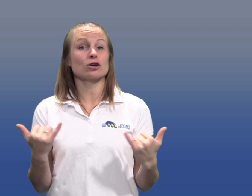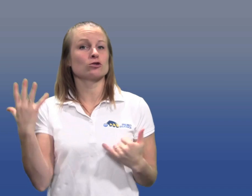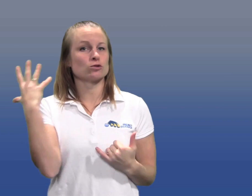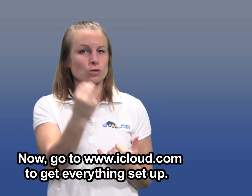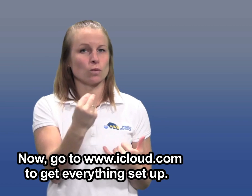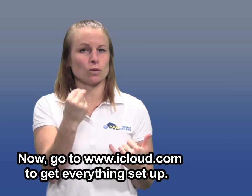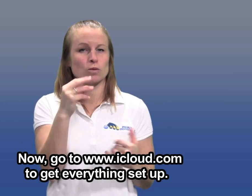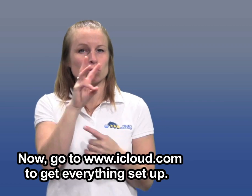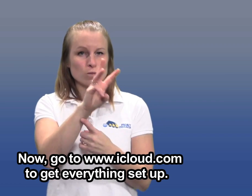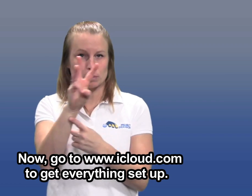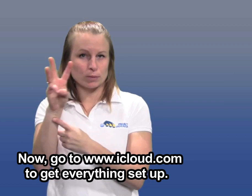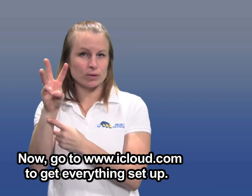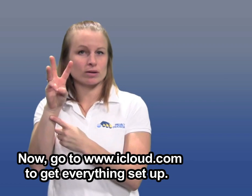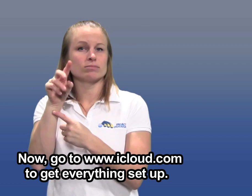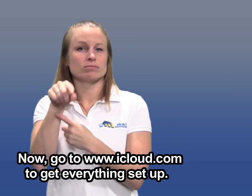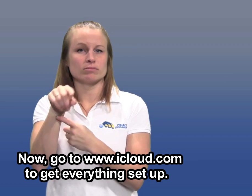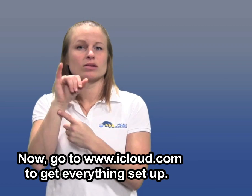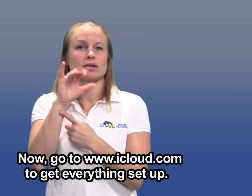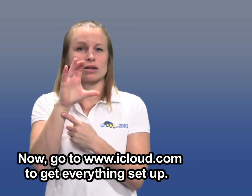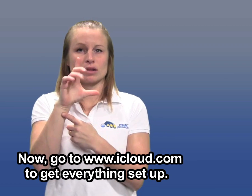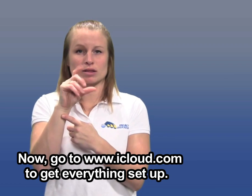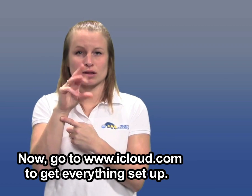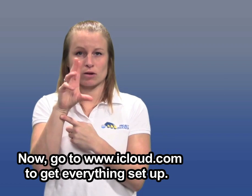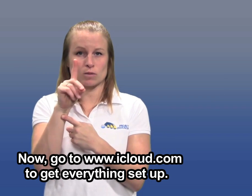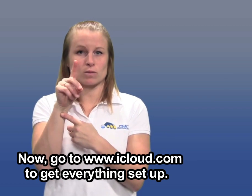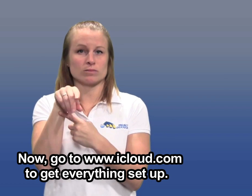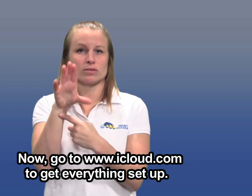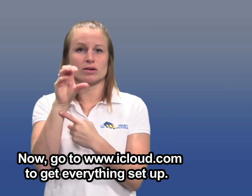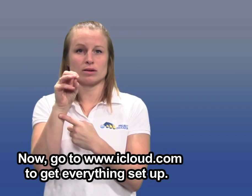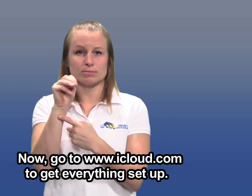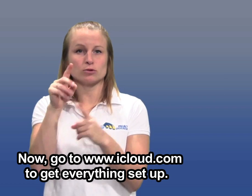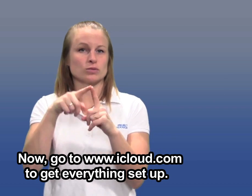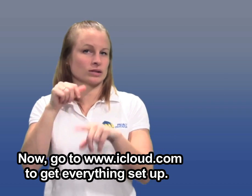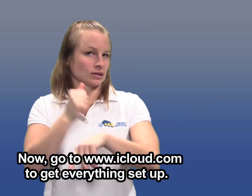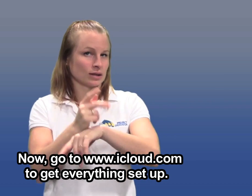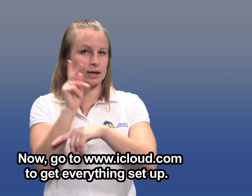Now go to www.icloud.com to get everything set up.